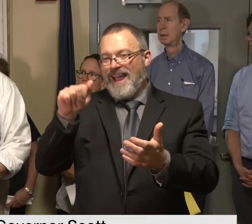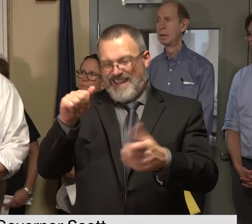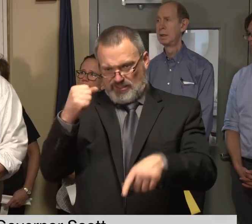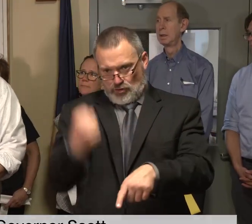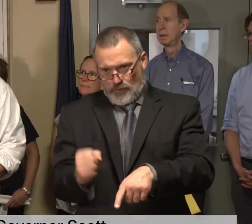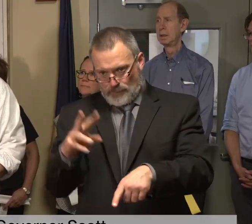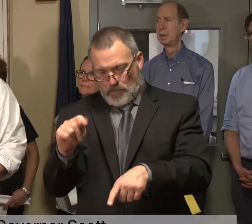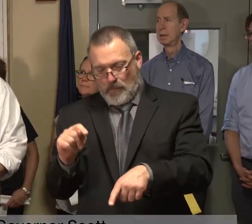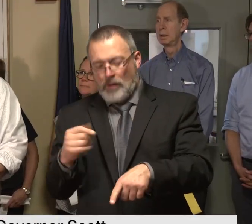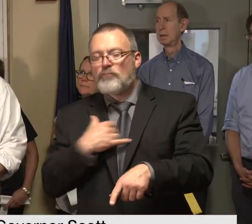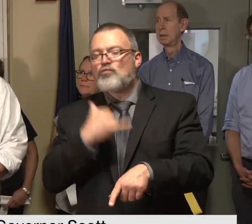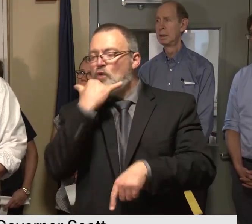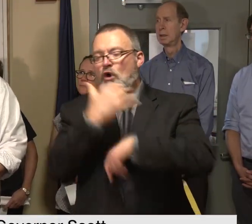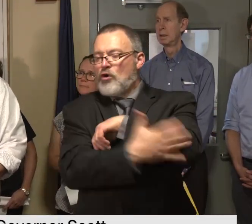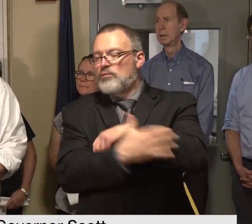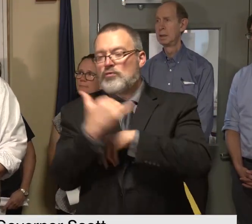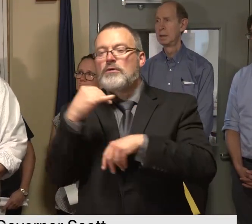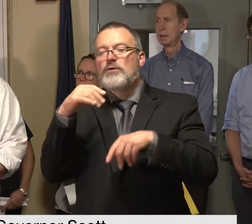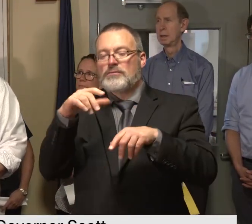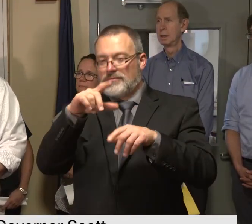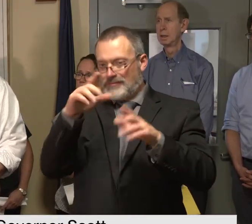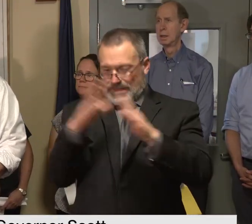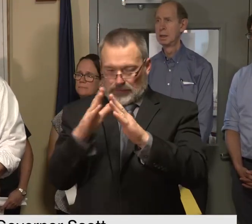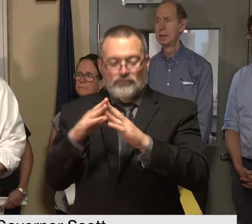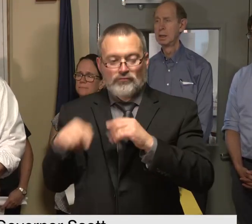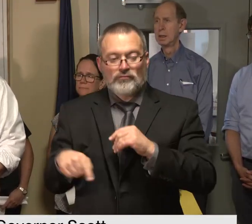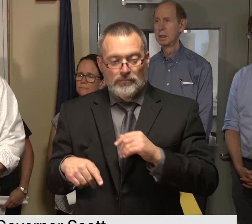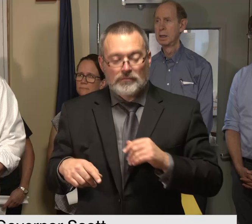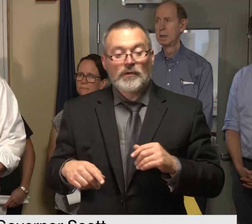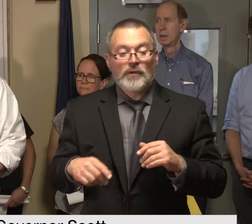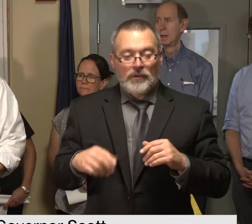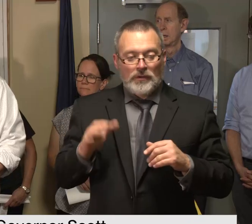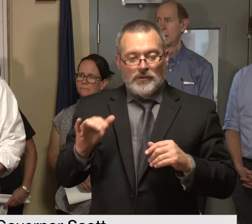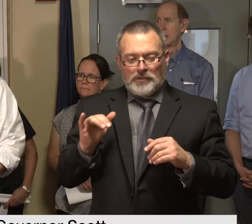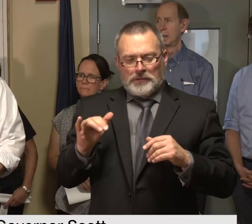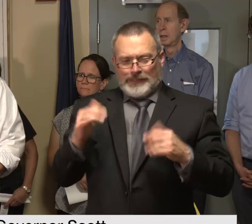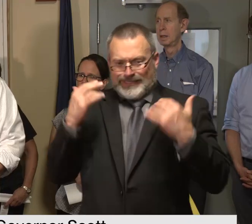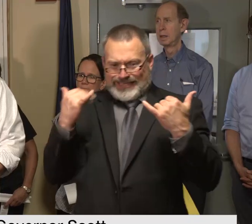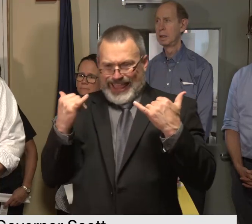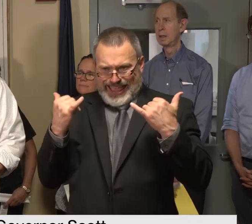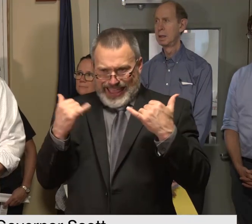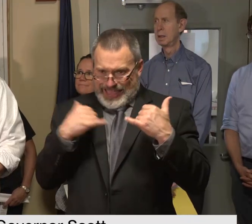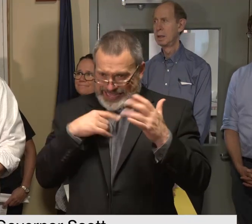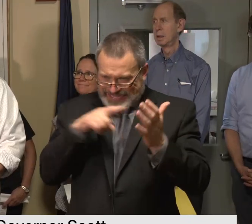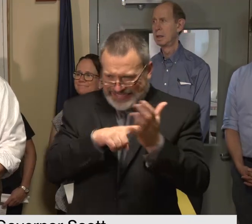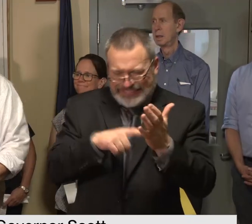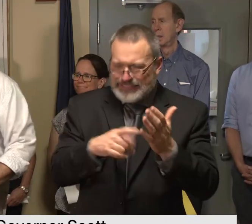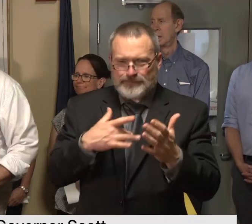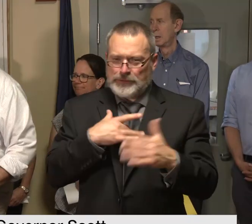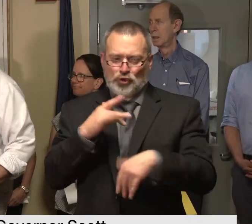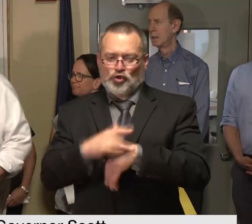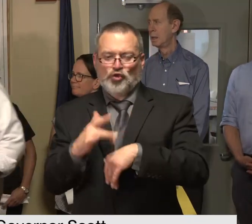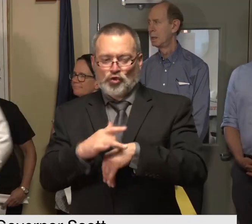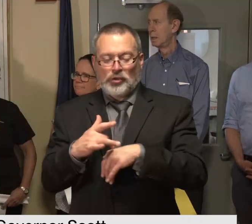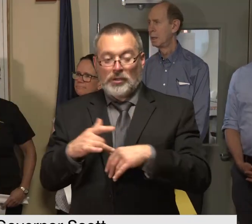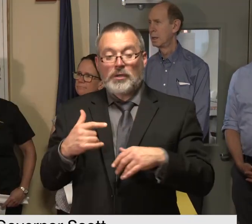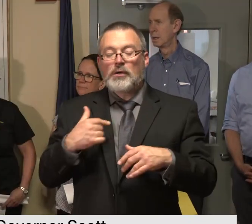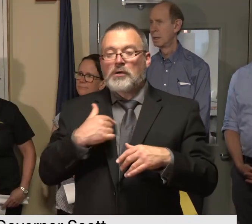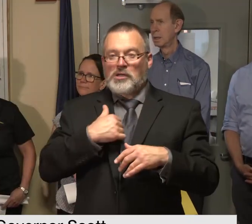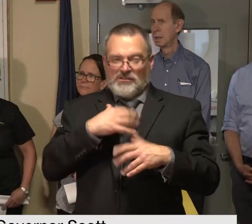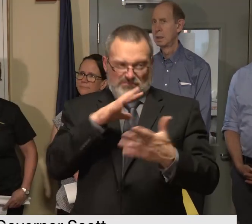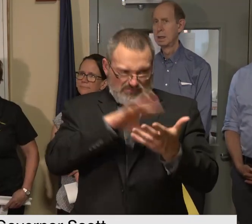time it's it's really too soon to tell but i'll be happy to report on that as i know more thank you